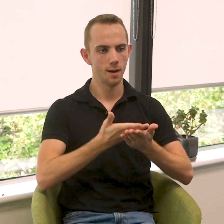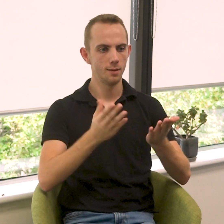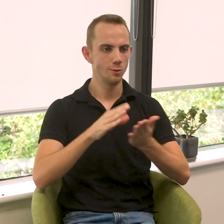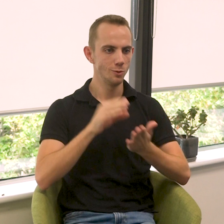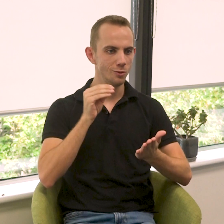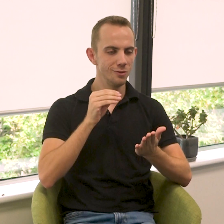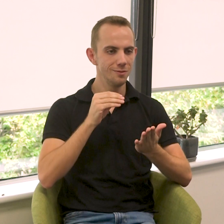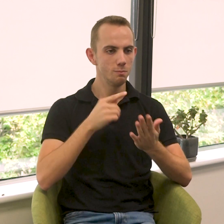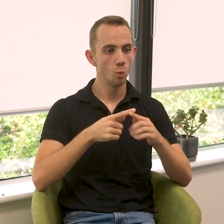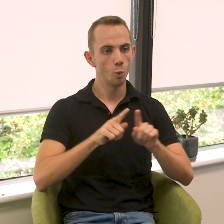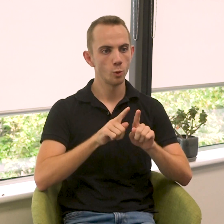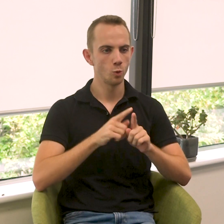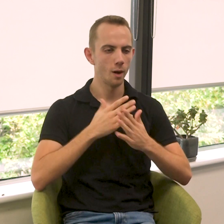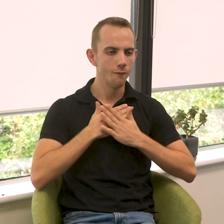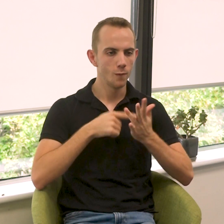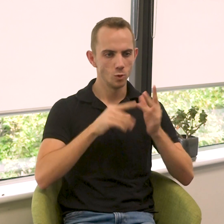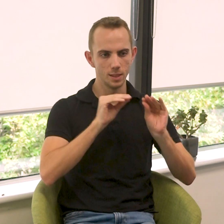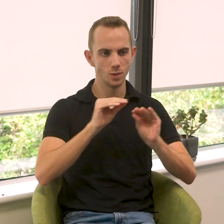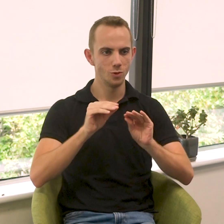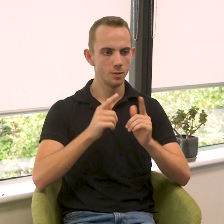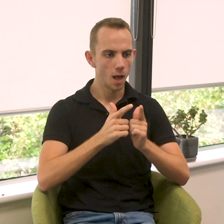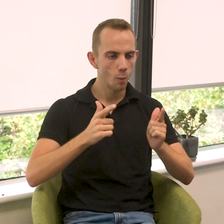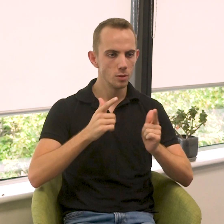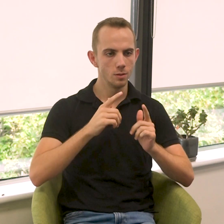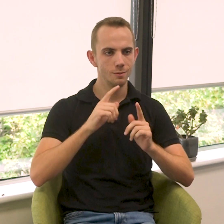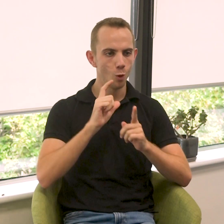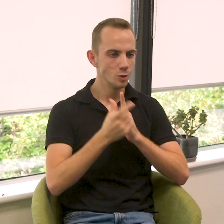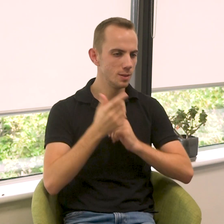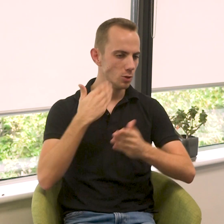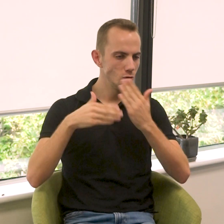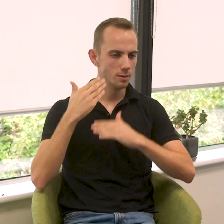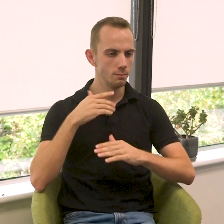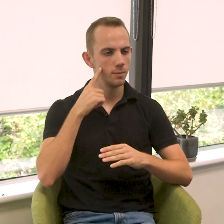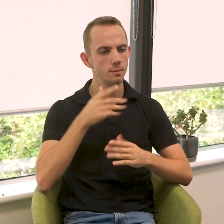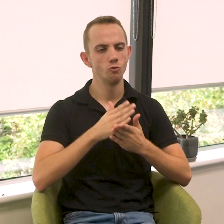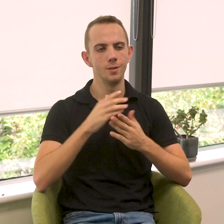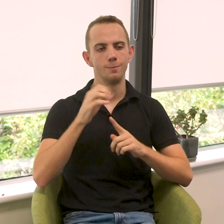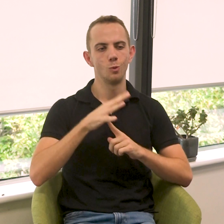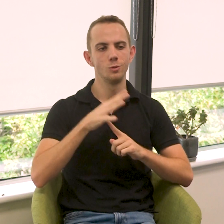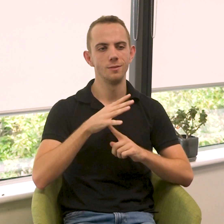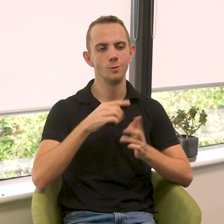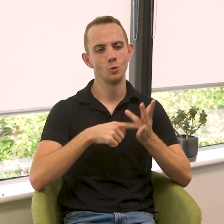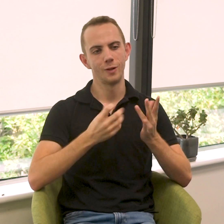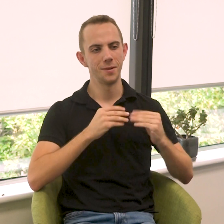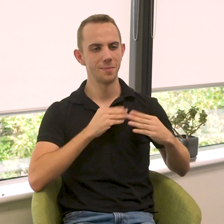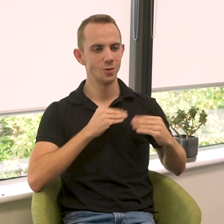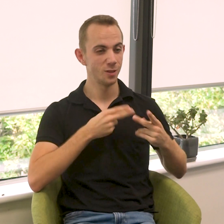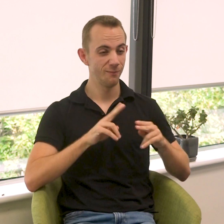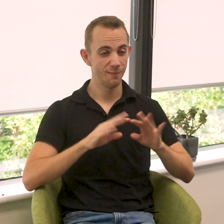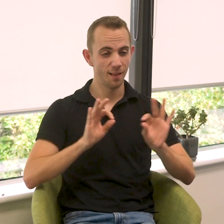inspire students, and also a love of teaching, teaching language, culture, and heritage. I think that's quite important, to have that passion. If you don't have